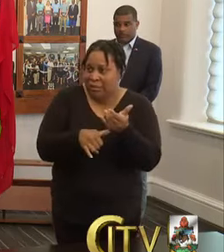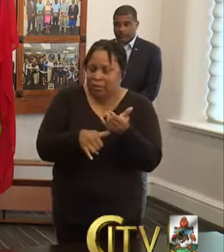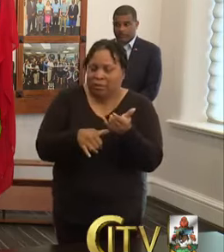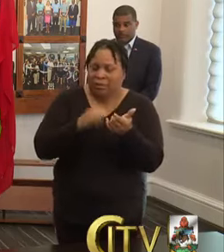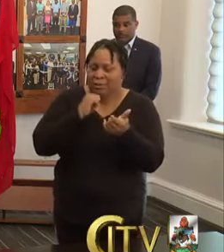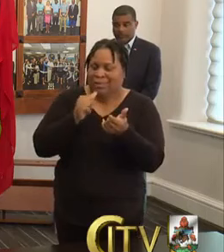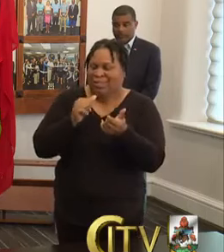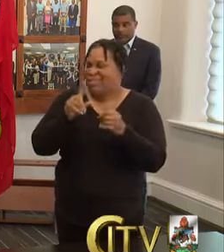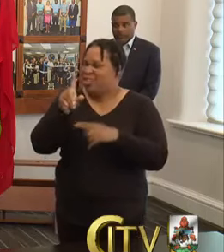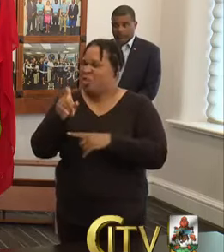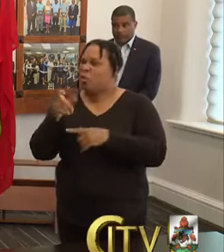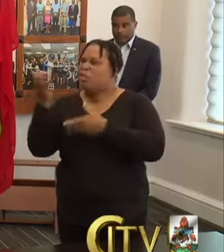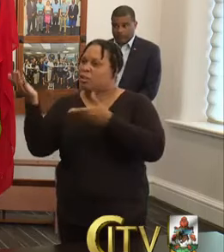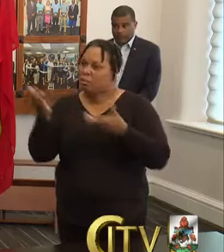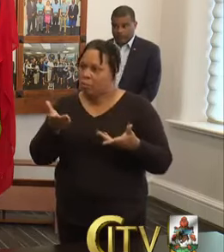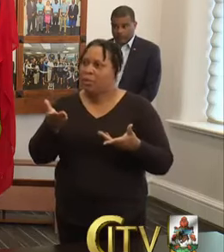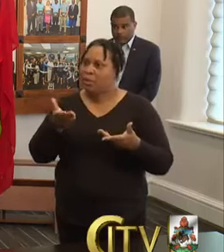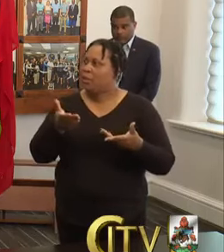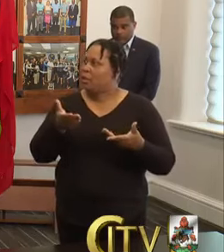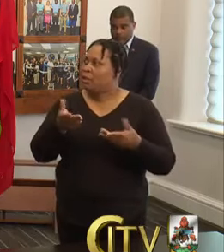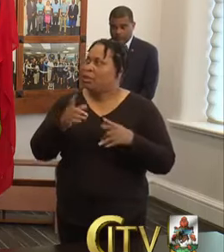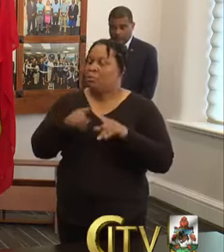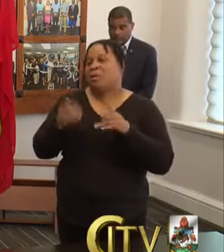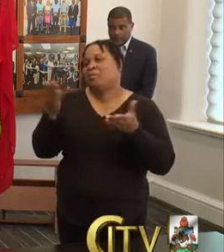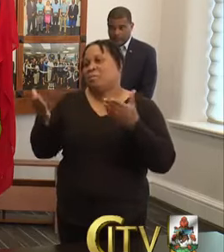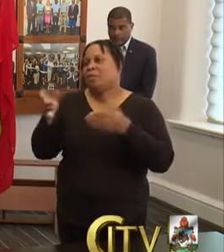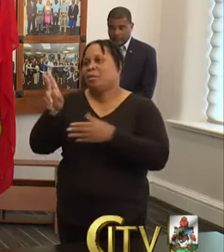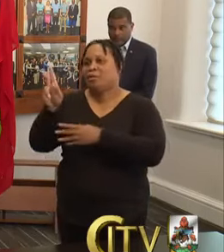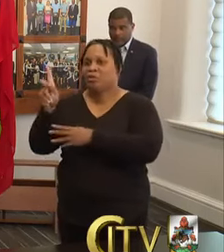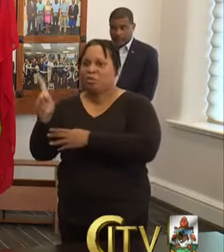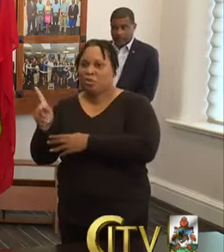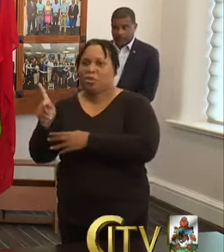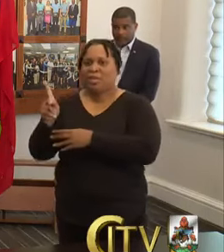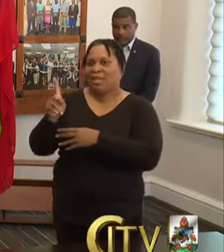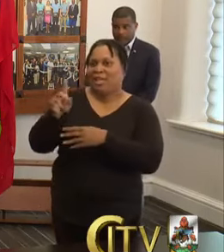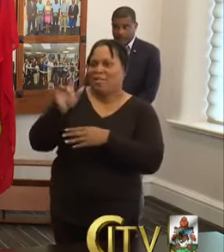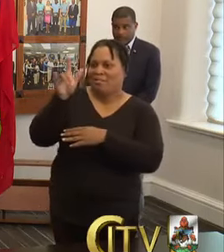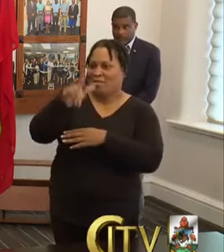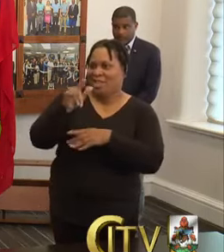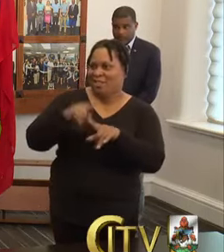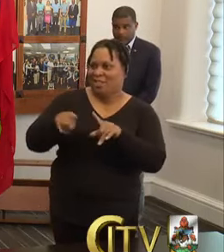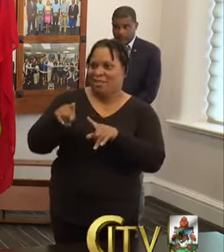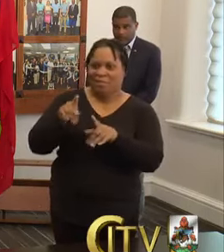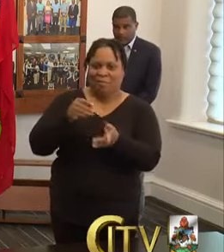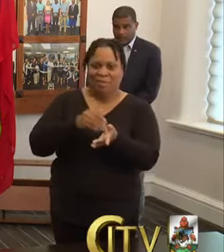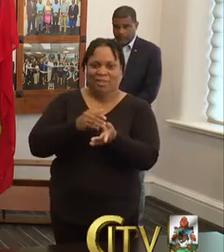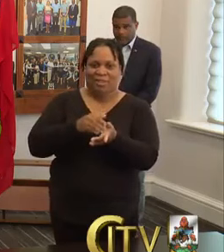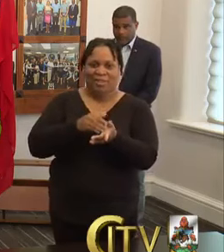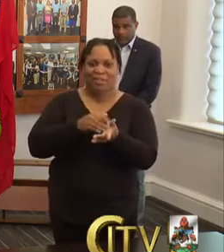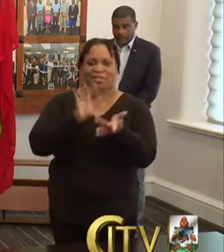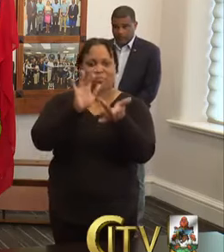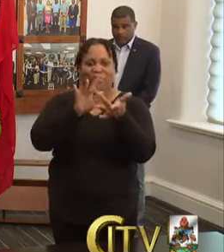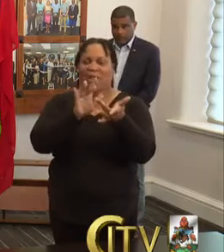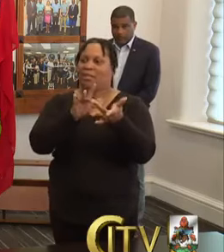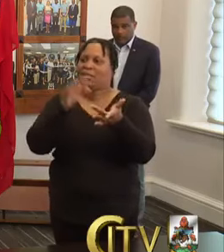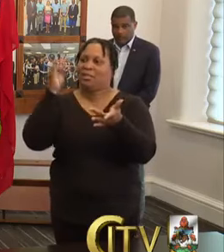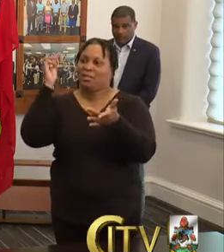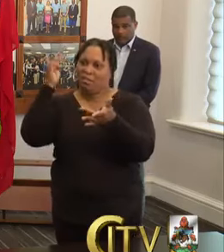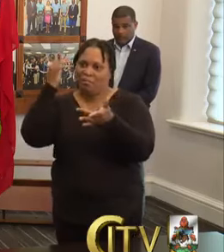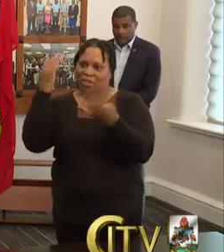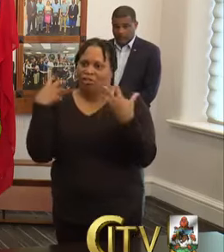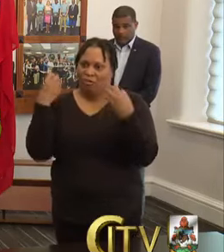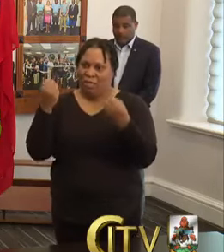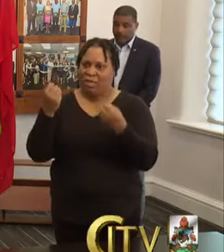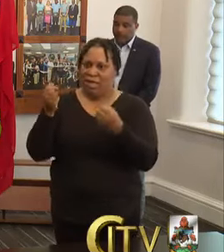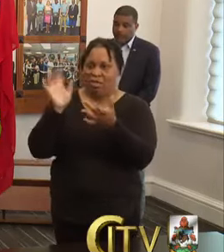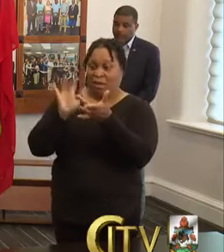bringing. I'm thinking that Dr. Weldon may be on the UK air bridge flight, but, um, Dr. Weldon was in touch with the Ministry of Health today. Dr. Weldon was in touch with me